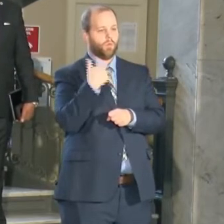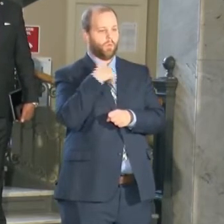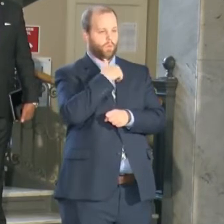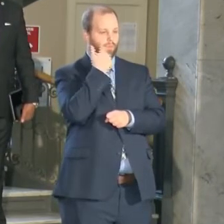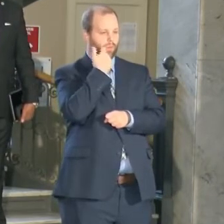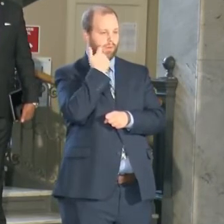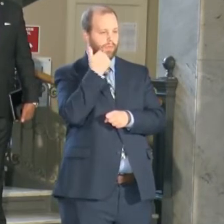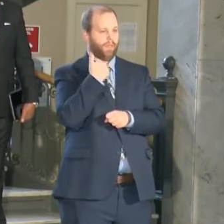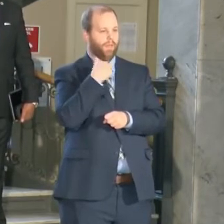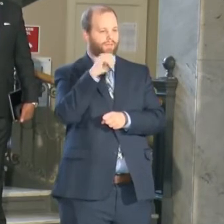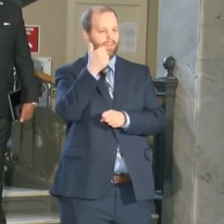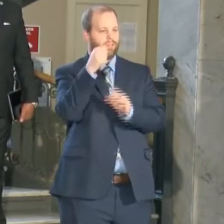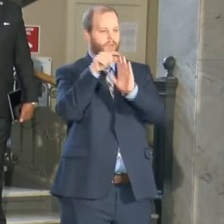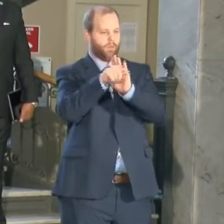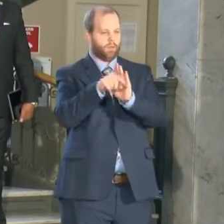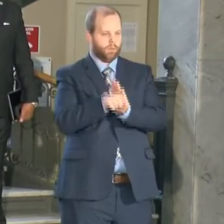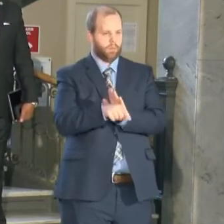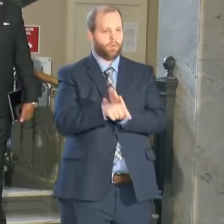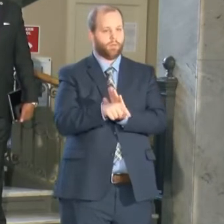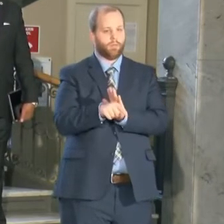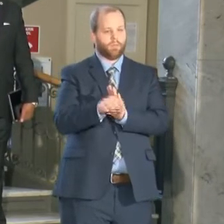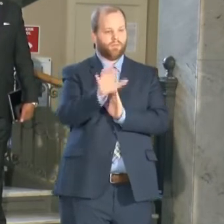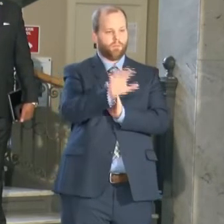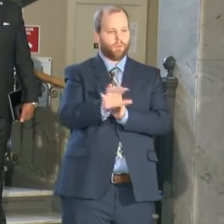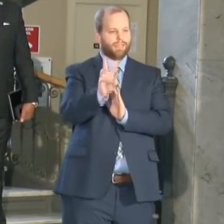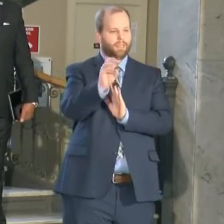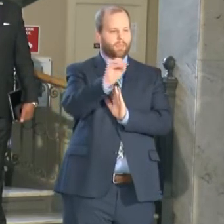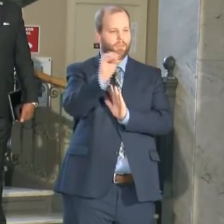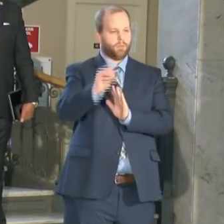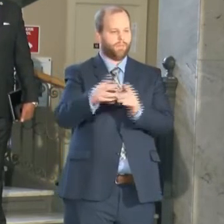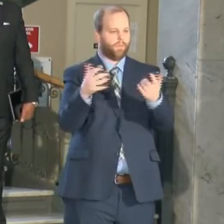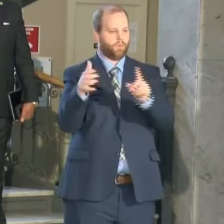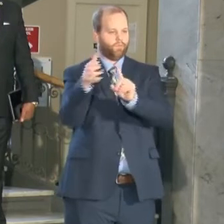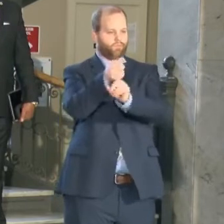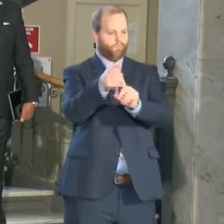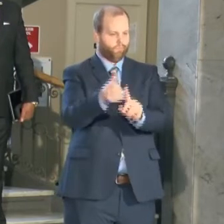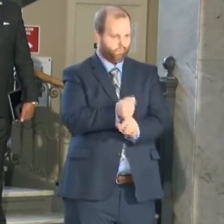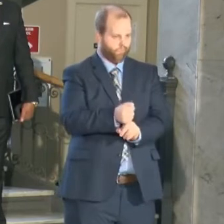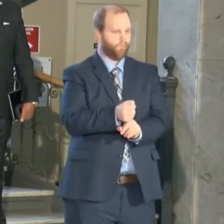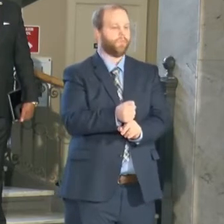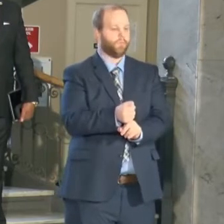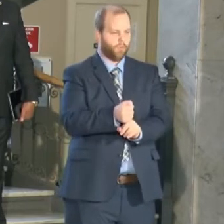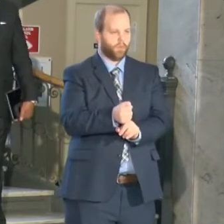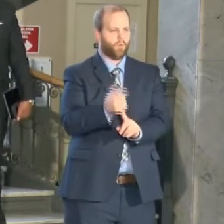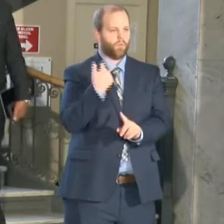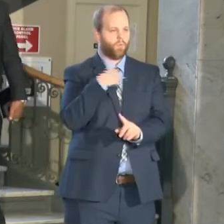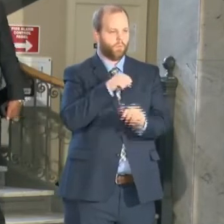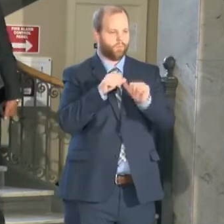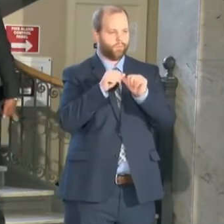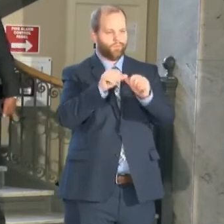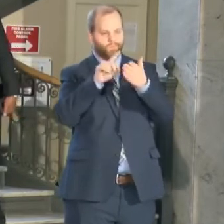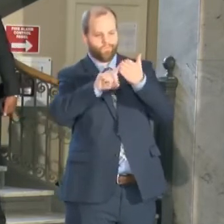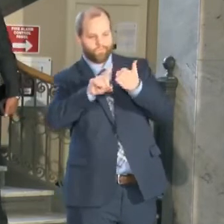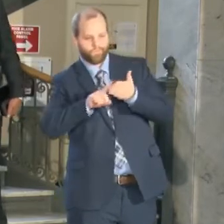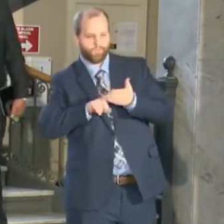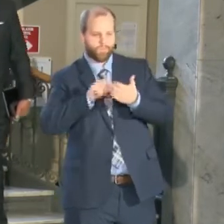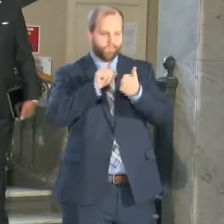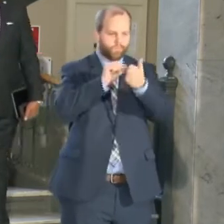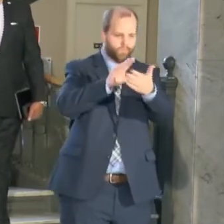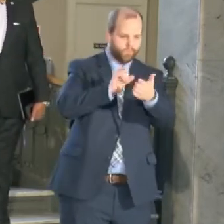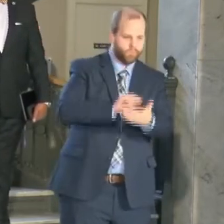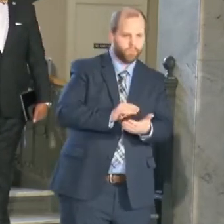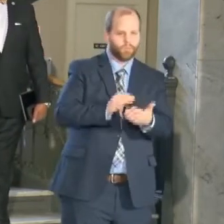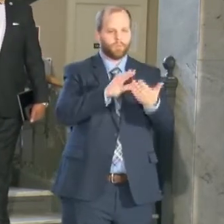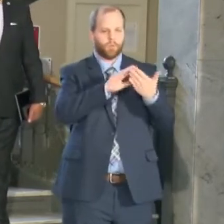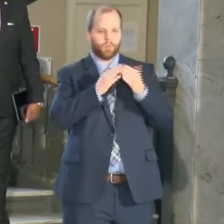arrests in 60% of those homicides and we're continuing to address those and continuing to gather information from the community